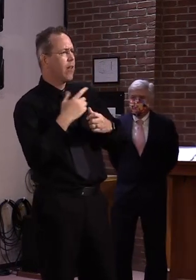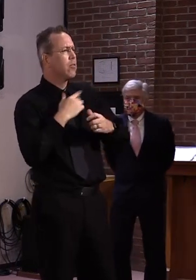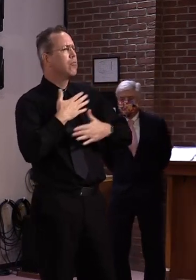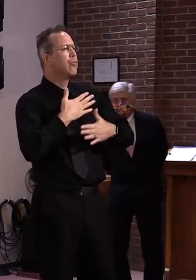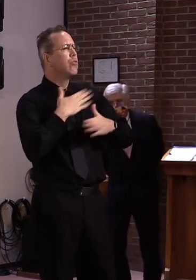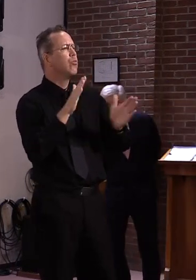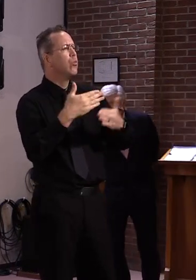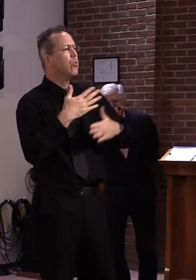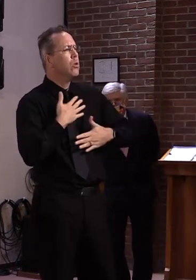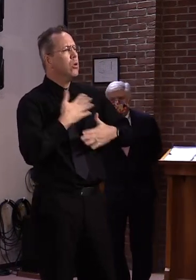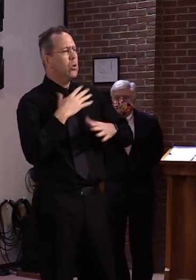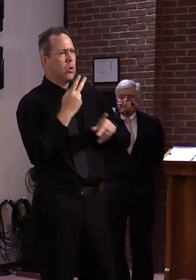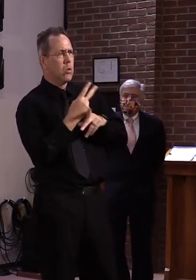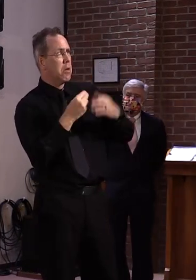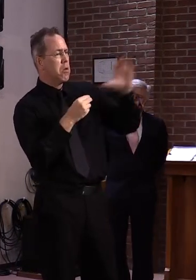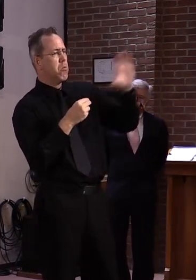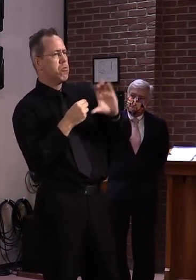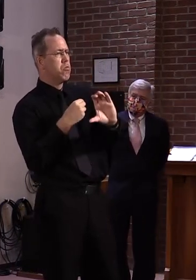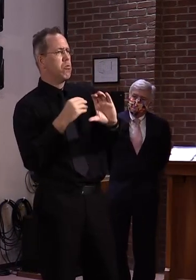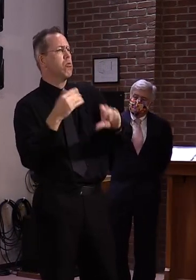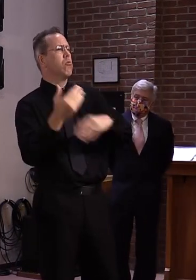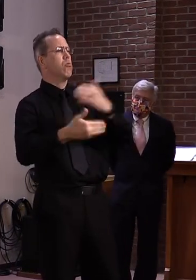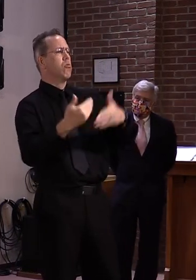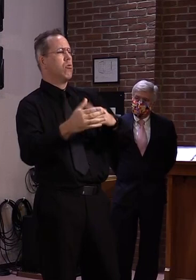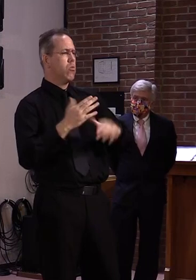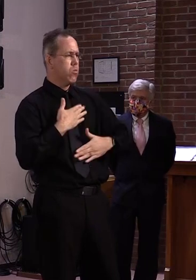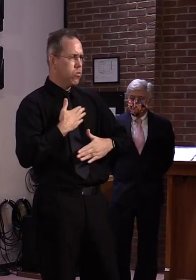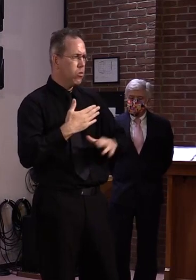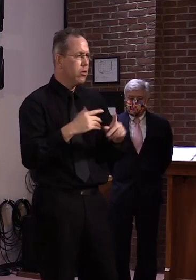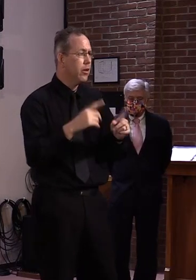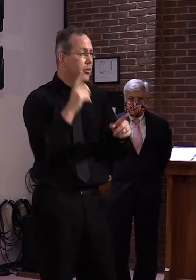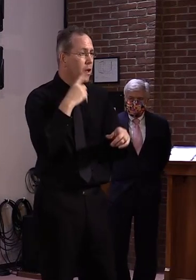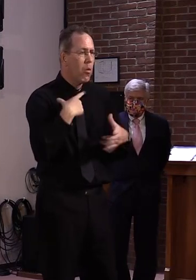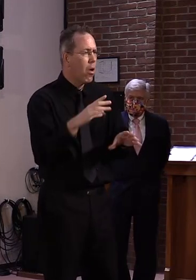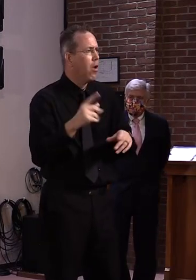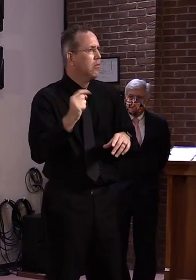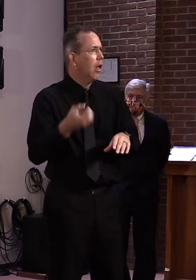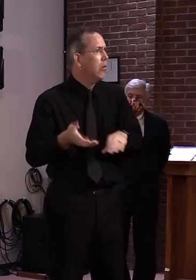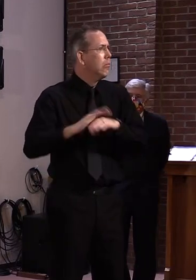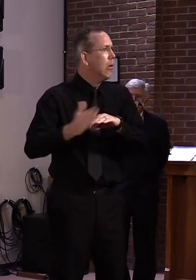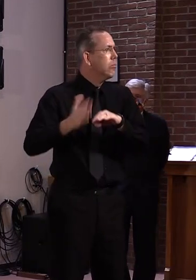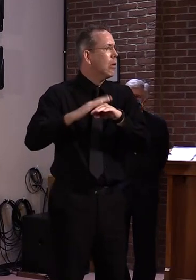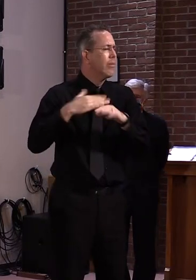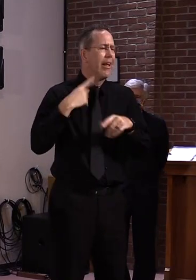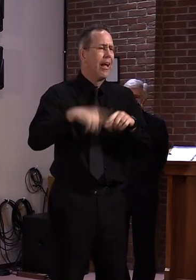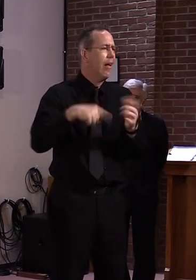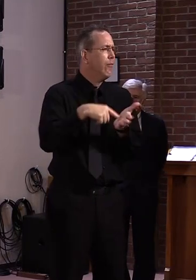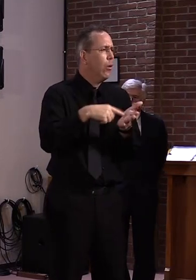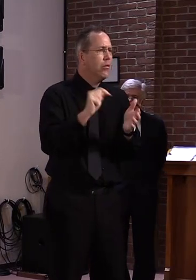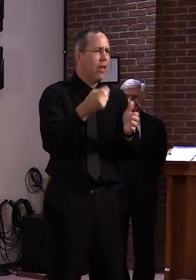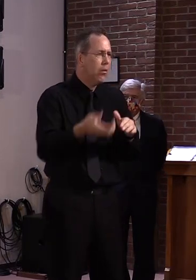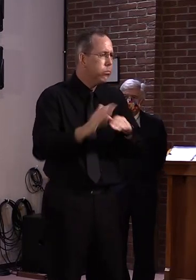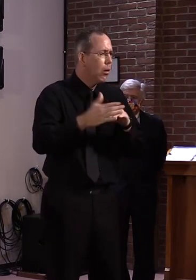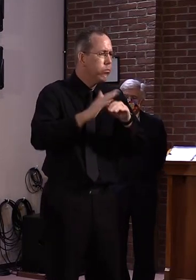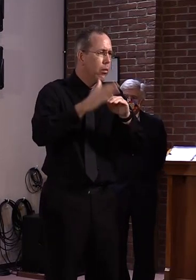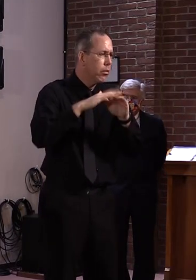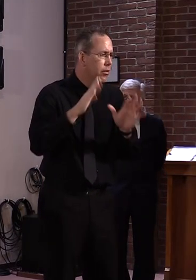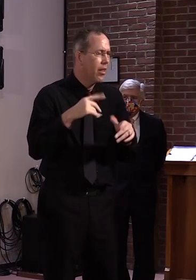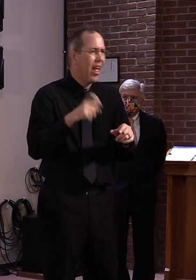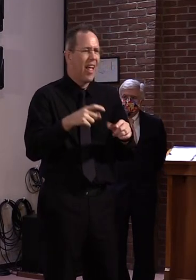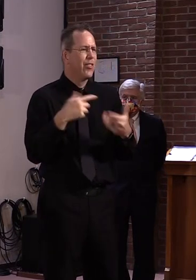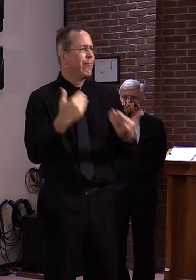to save money. We can't do this by raising taxes alone. We can't do it. We just were taxed the capacity now